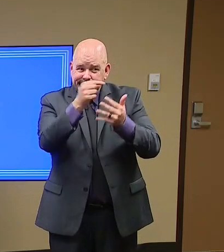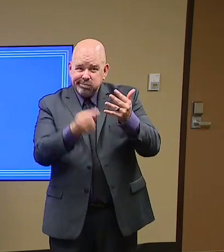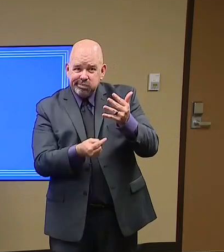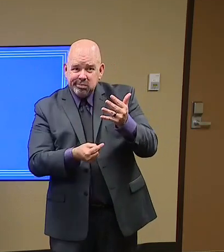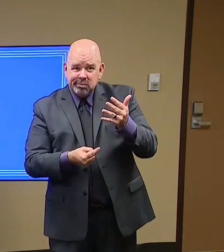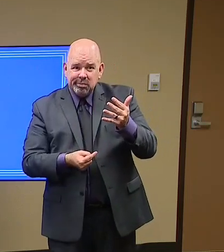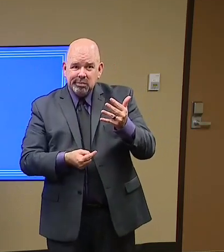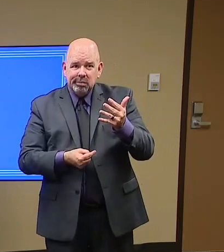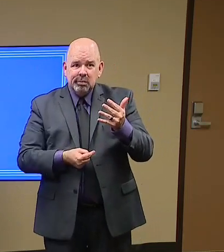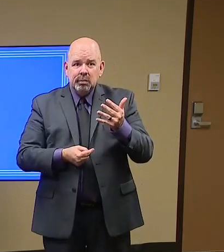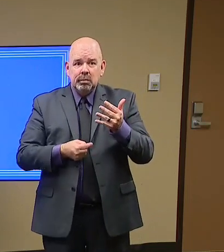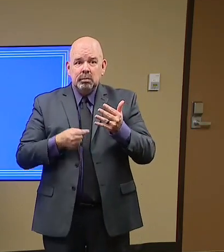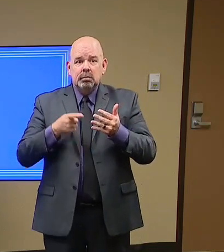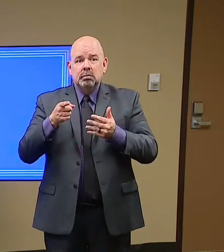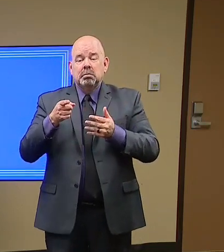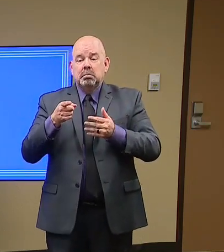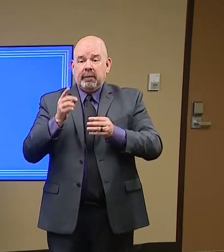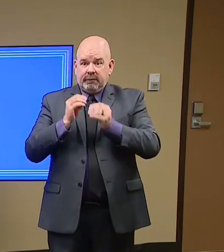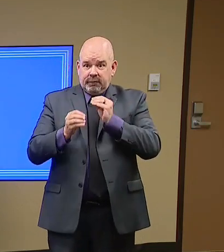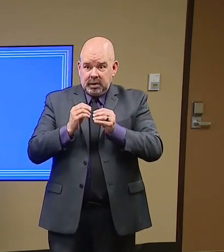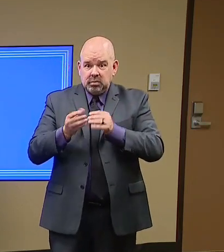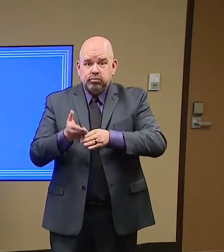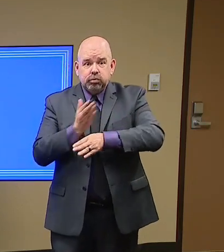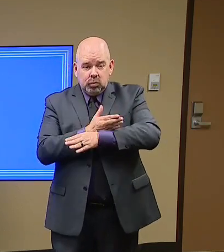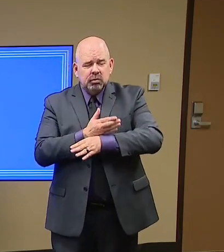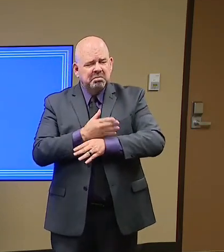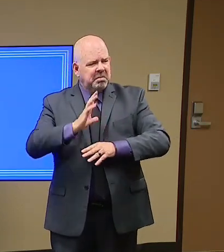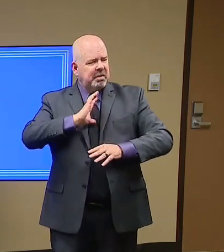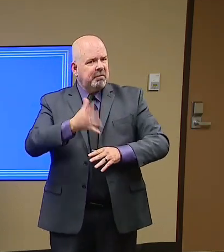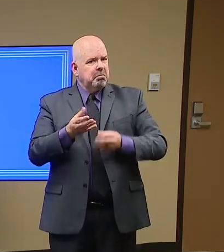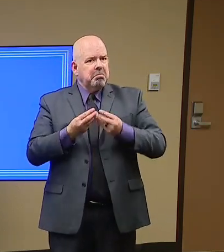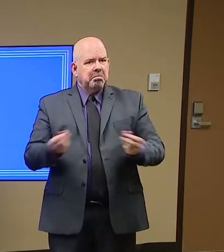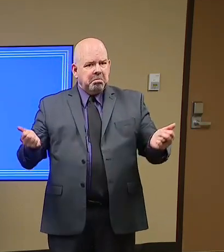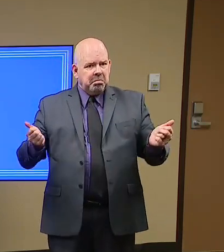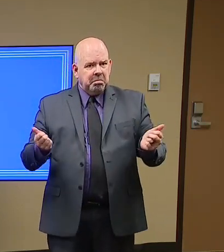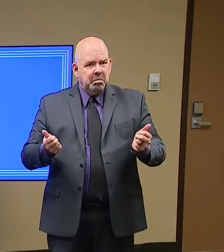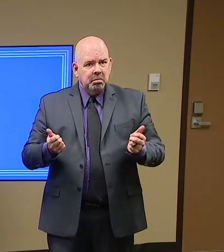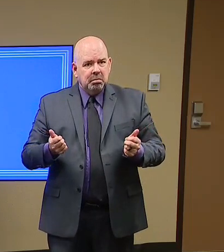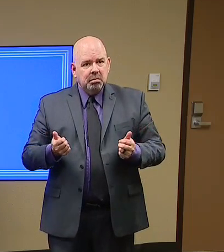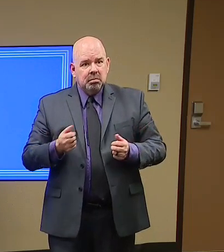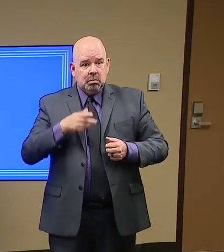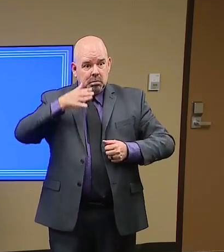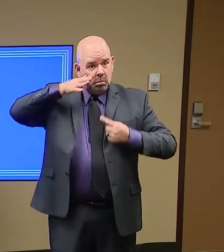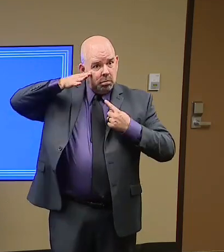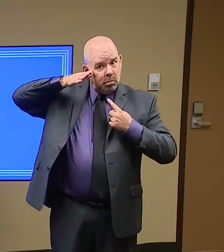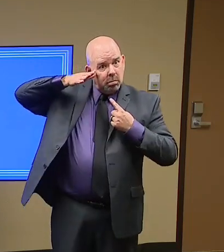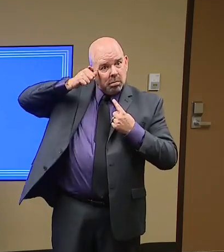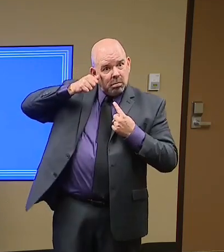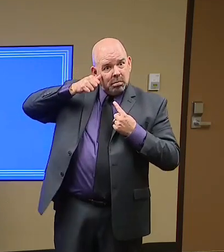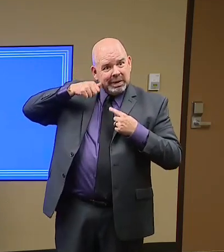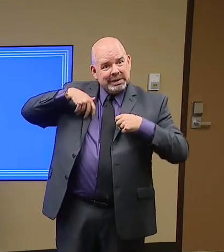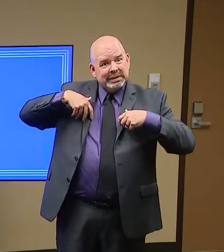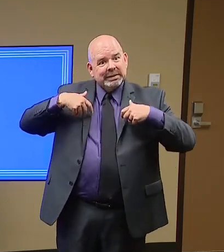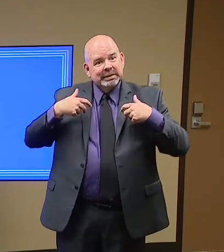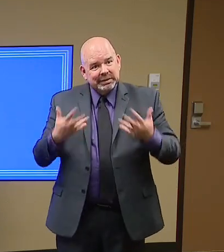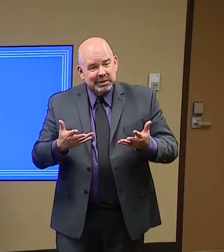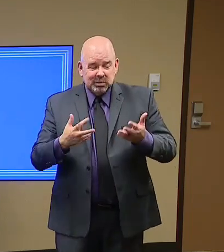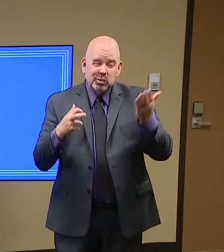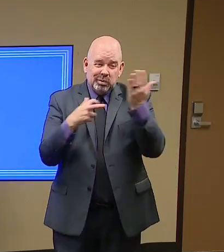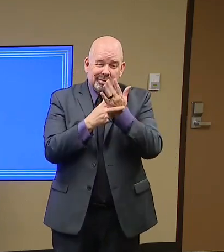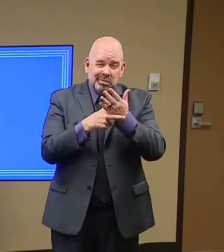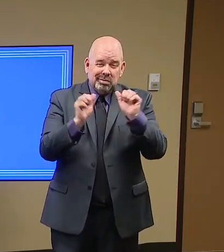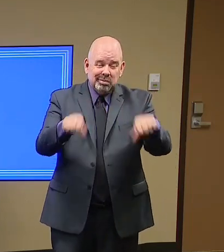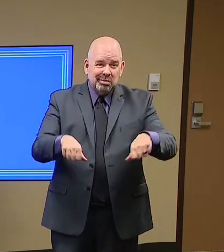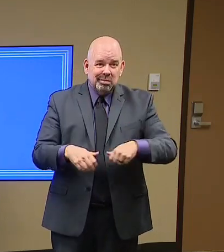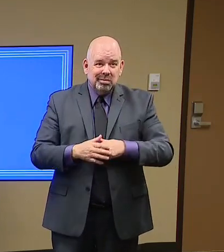have kept our economy moving. Their employees have risked their lives, frankly, to keep our economy moving. And they